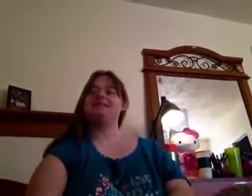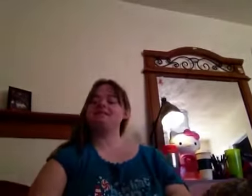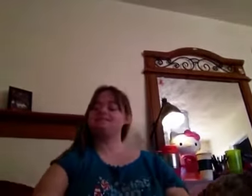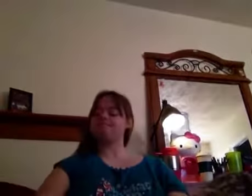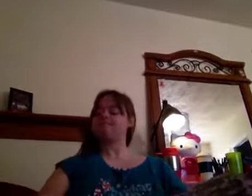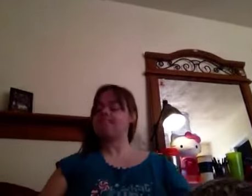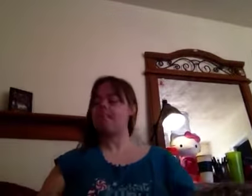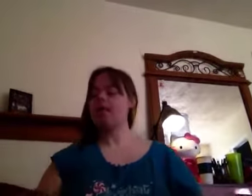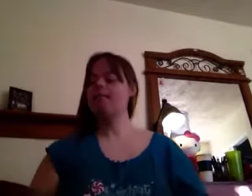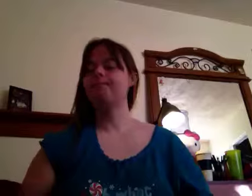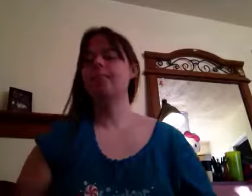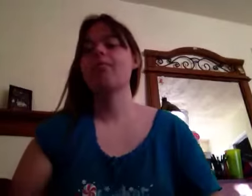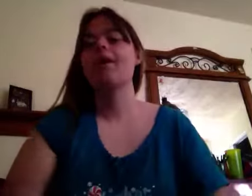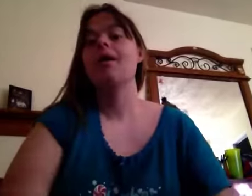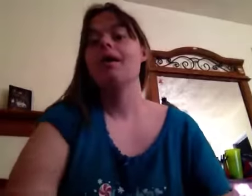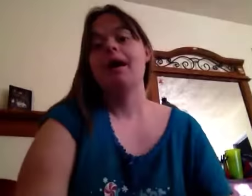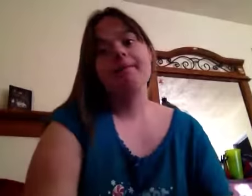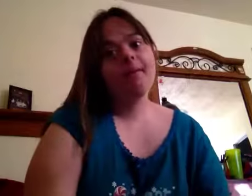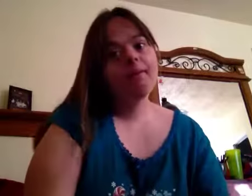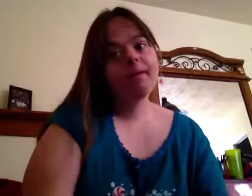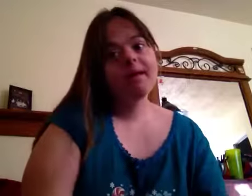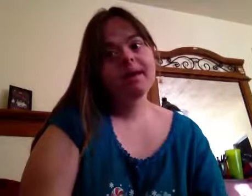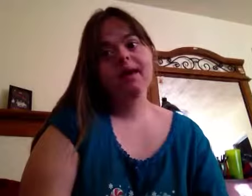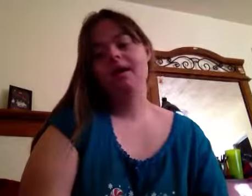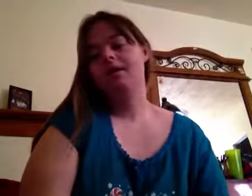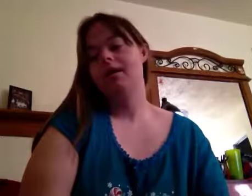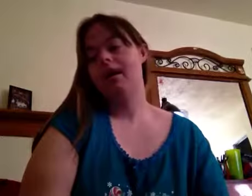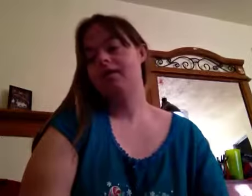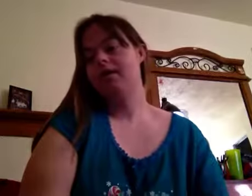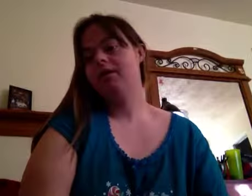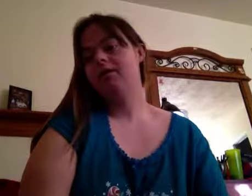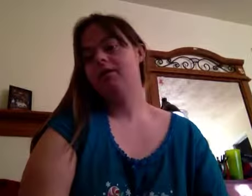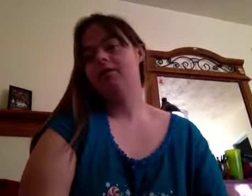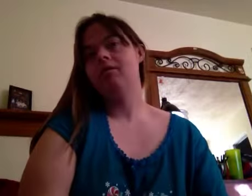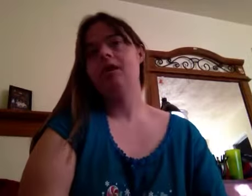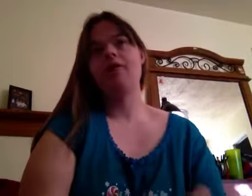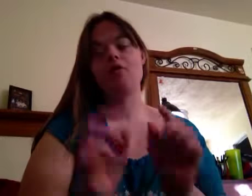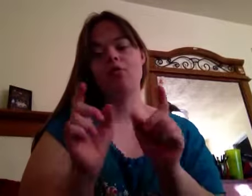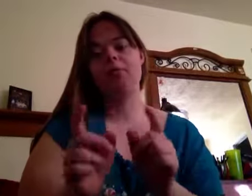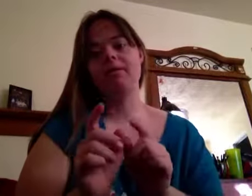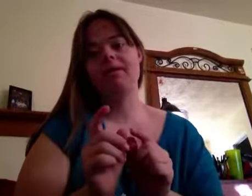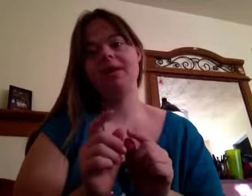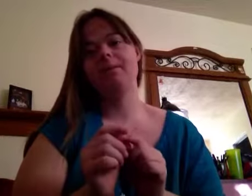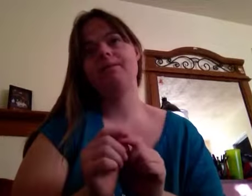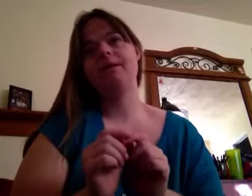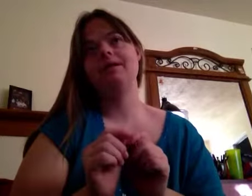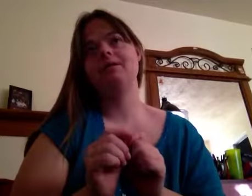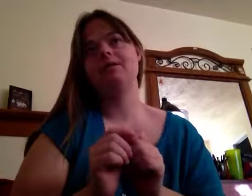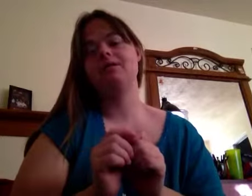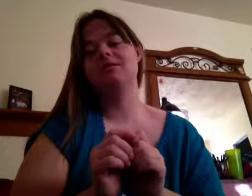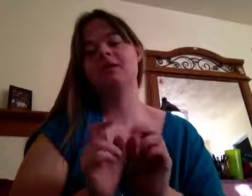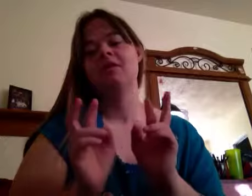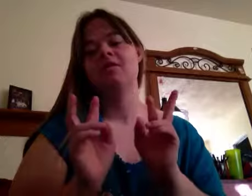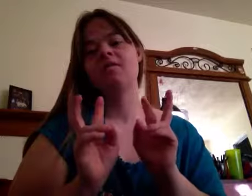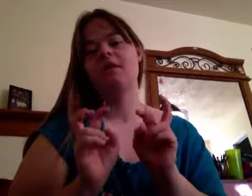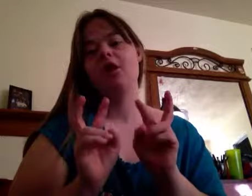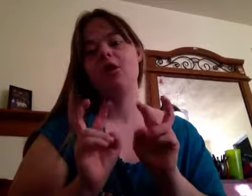I'm hoping to get, I think you haven't heard about this yet, but it's called Fun Room.